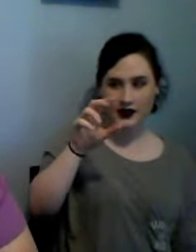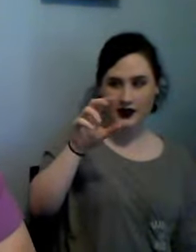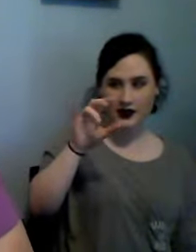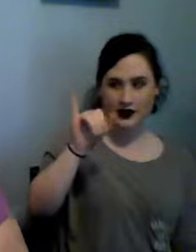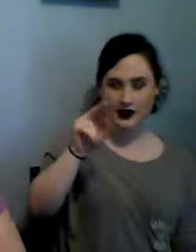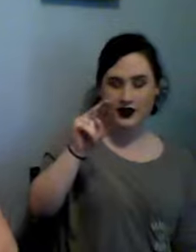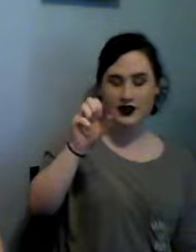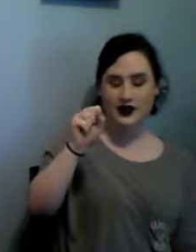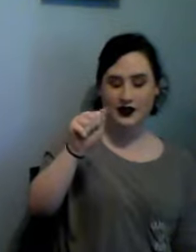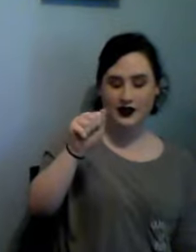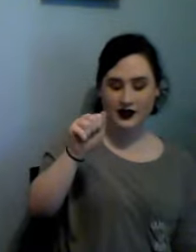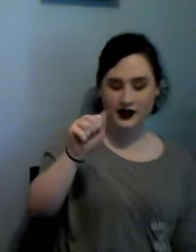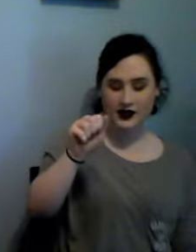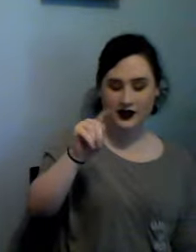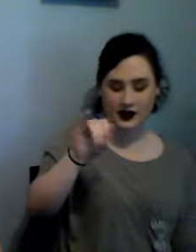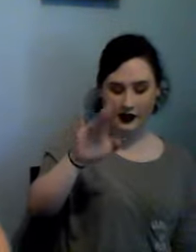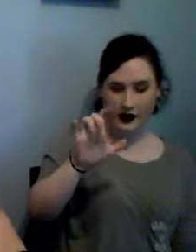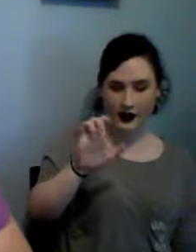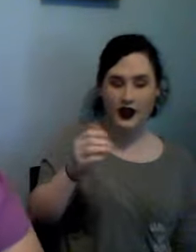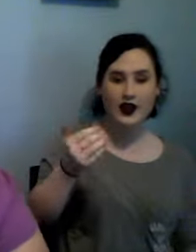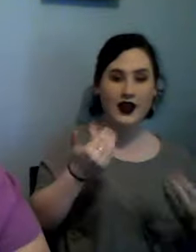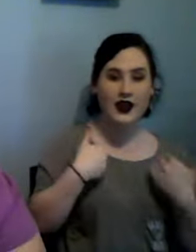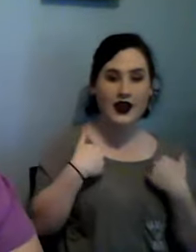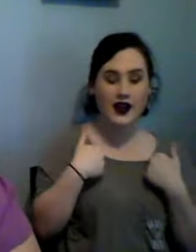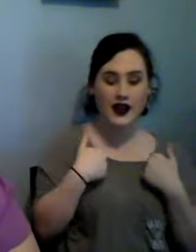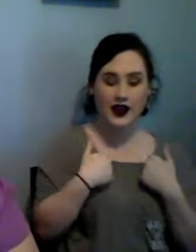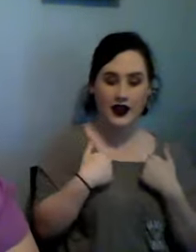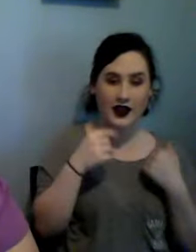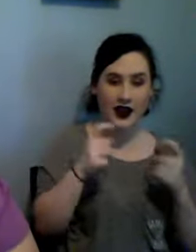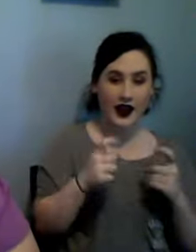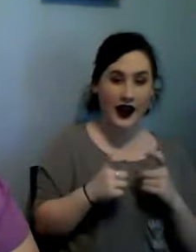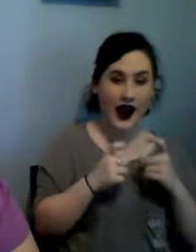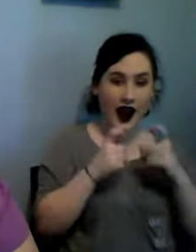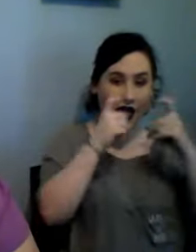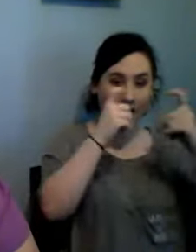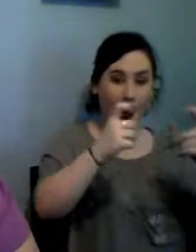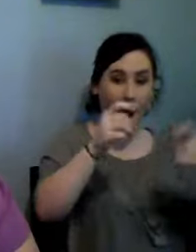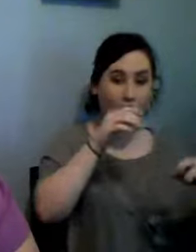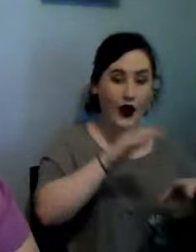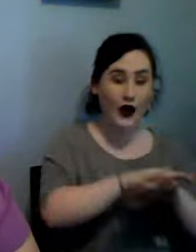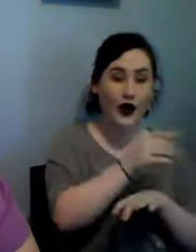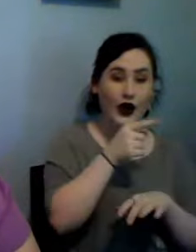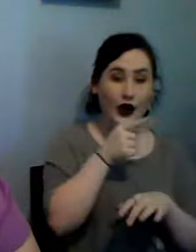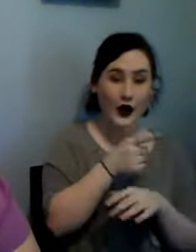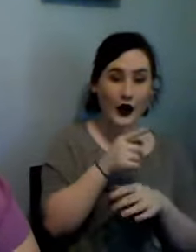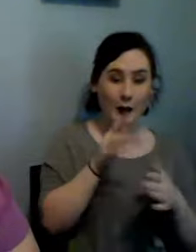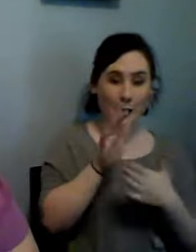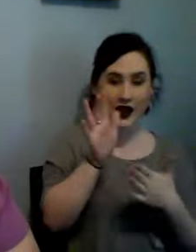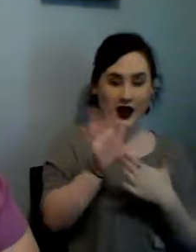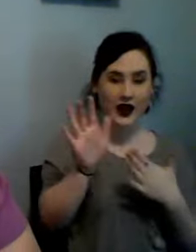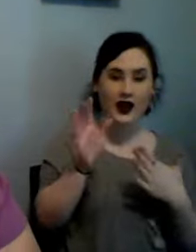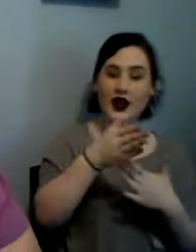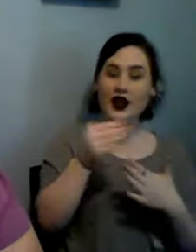a giveaway on her page and I won the giveaway it